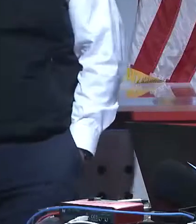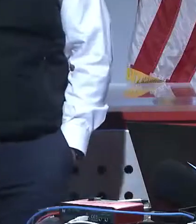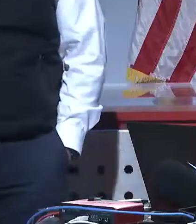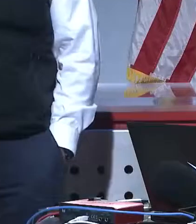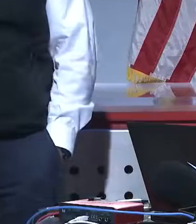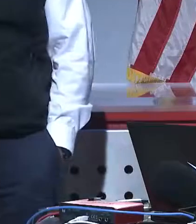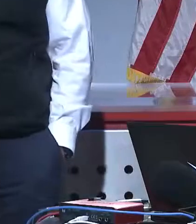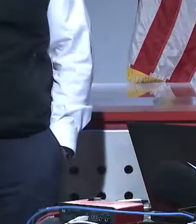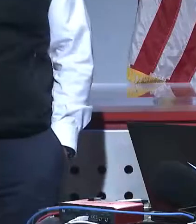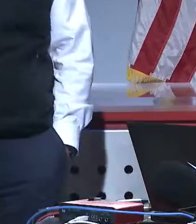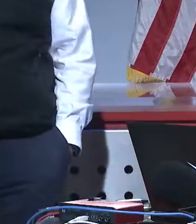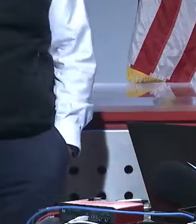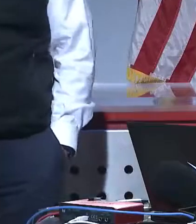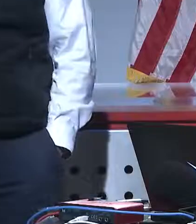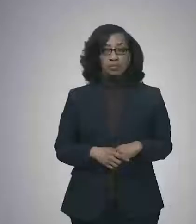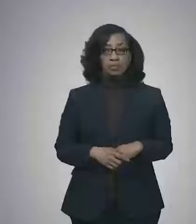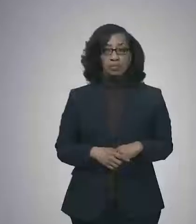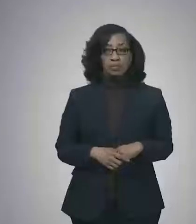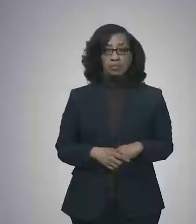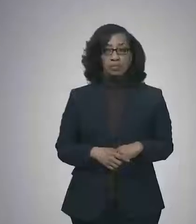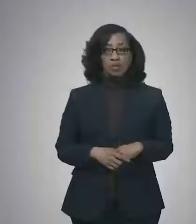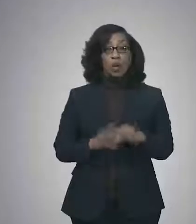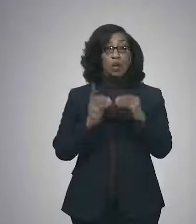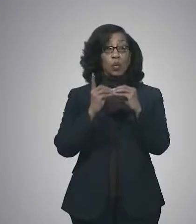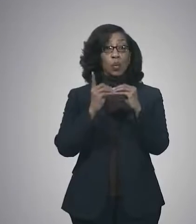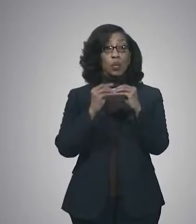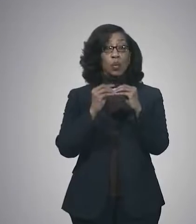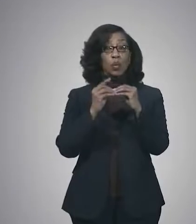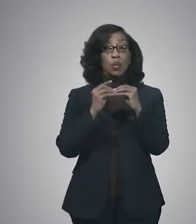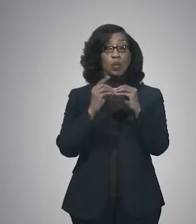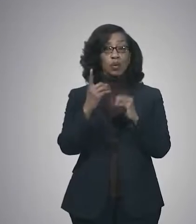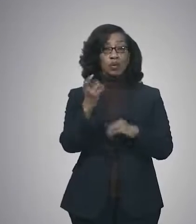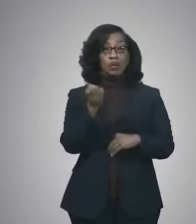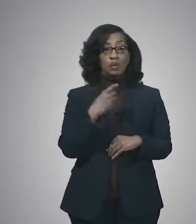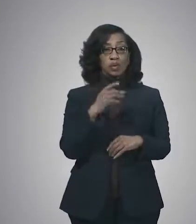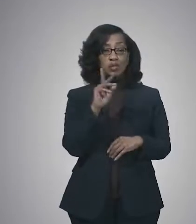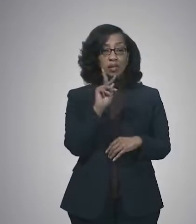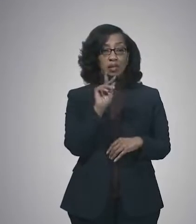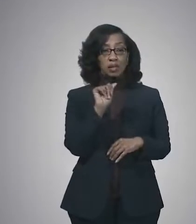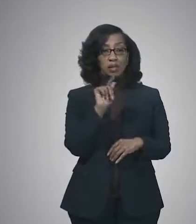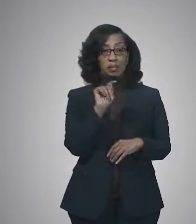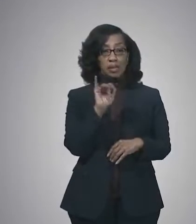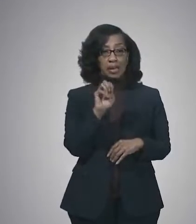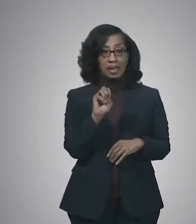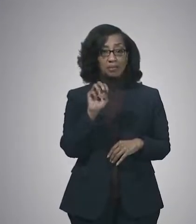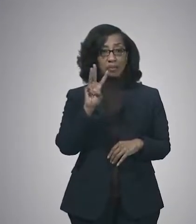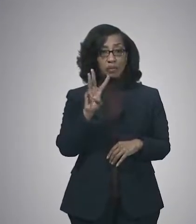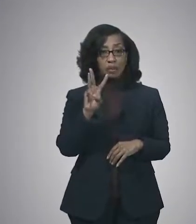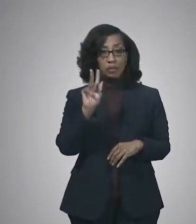of our questions today. Any closing messages? Oh, actually, we have one more. Katie Reardon, WKNO.